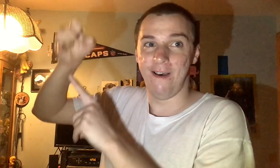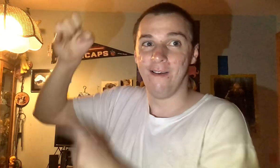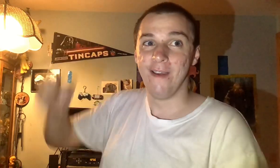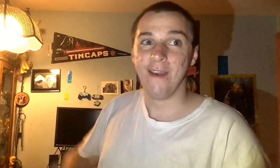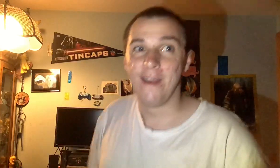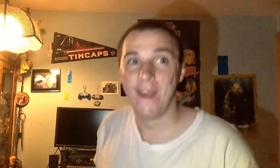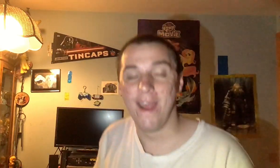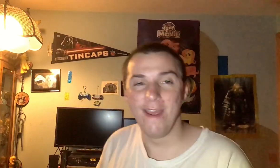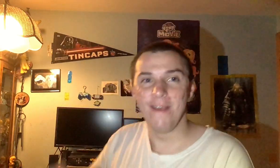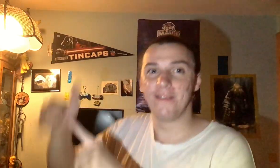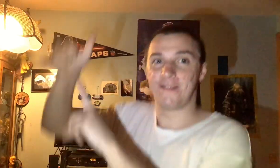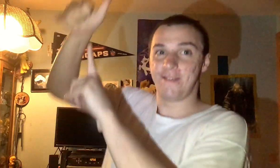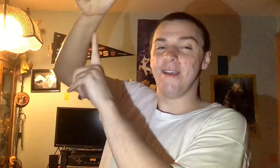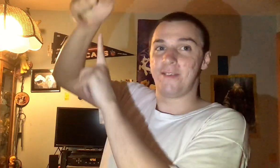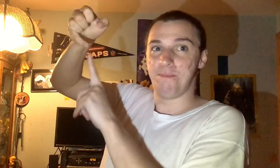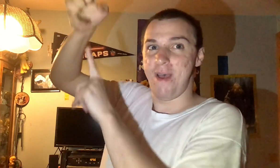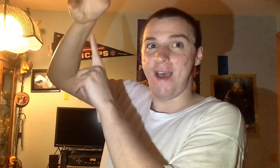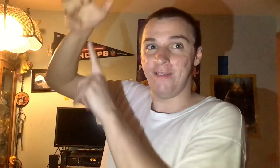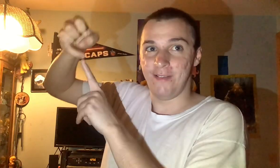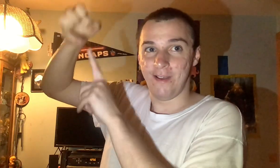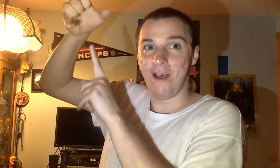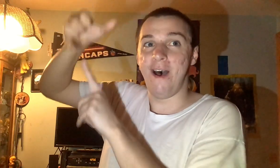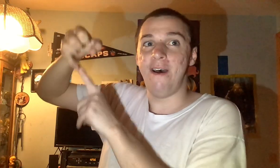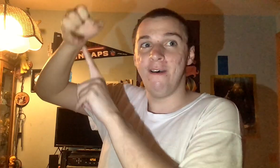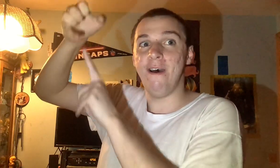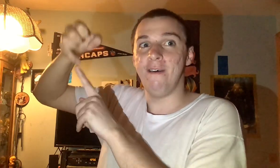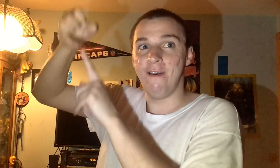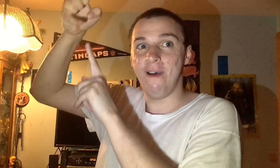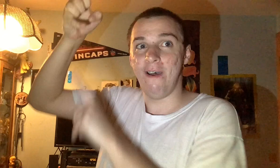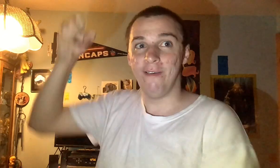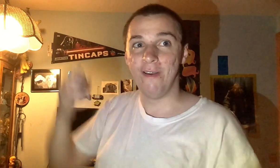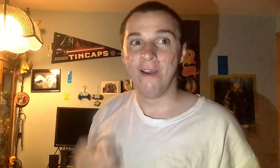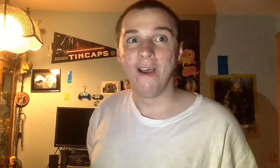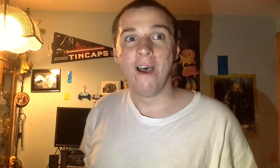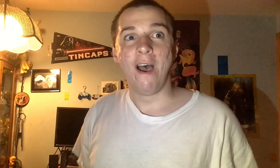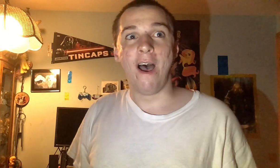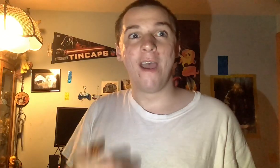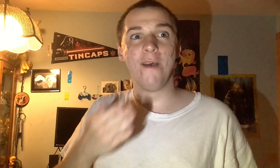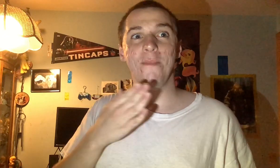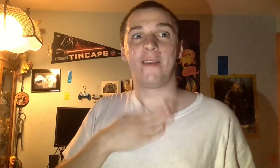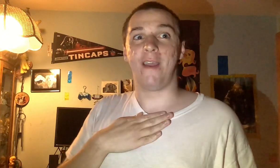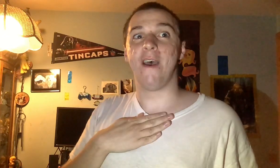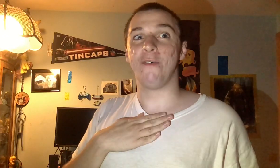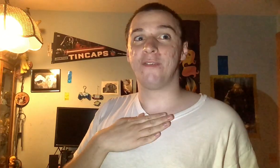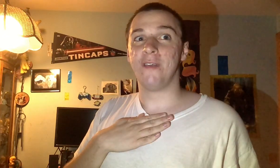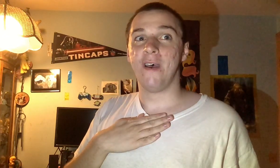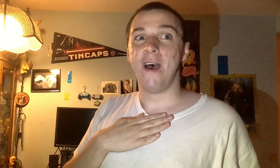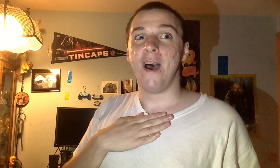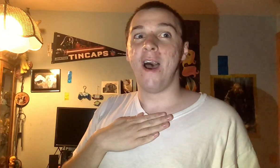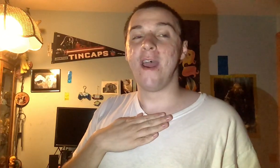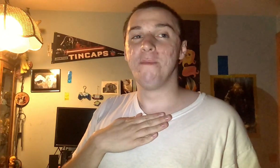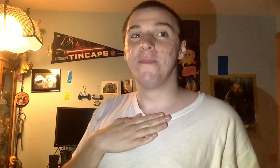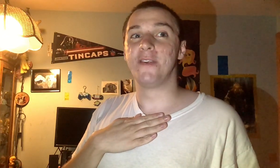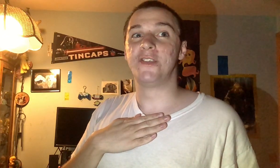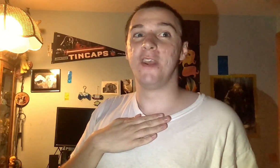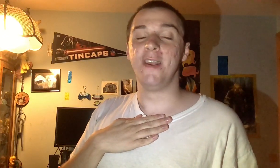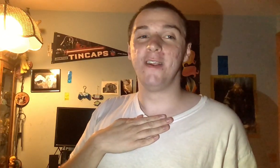And six bats, ha ha ha. I am the Count. I am the genius